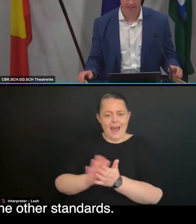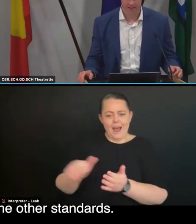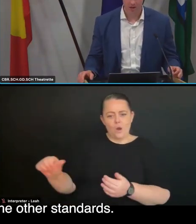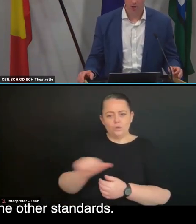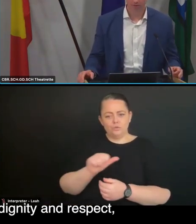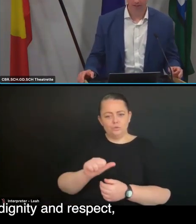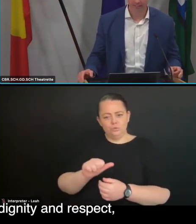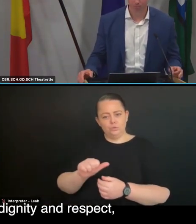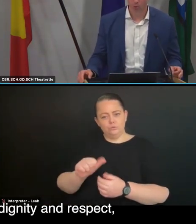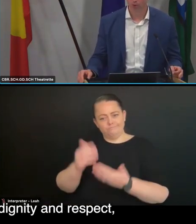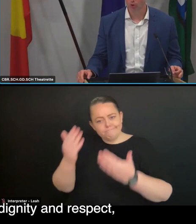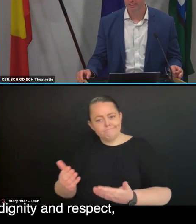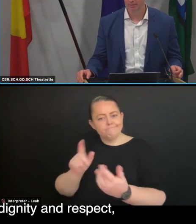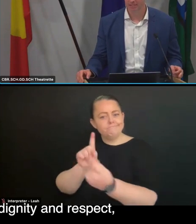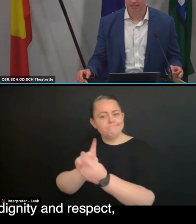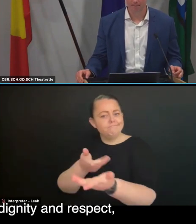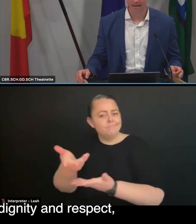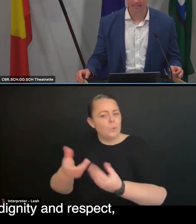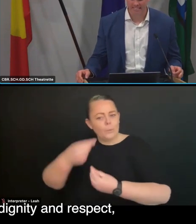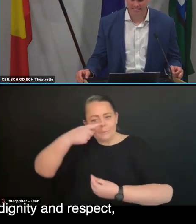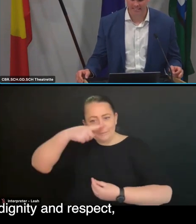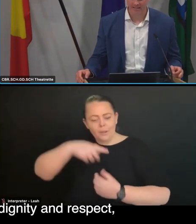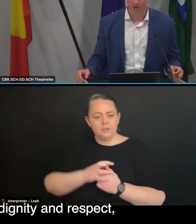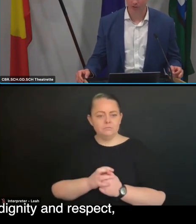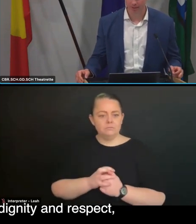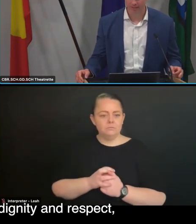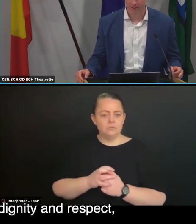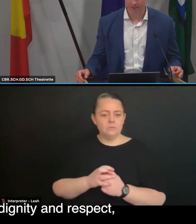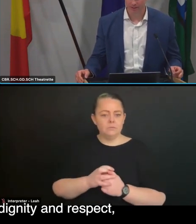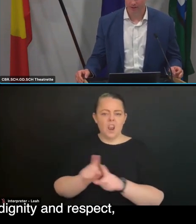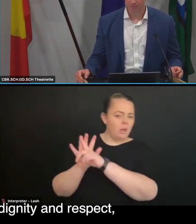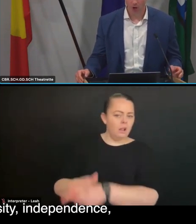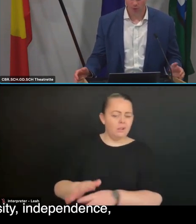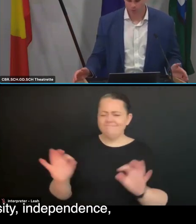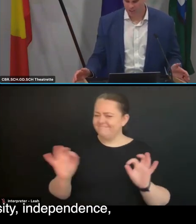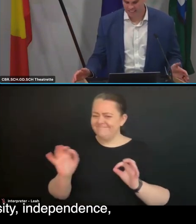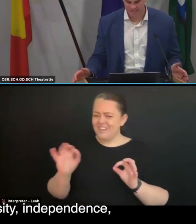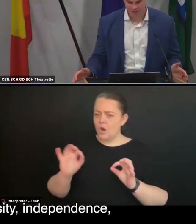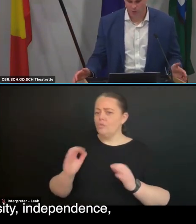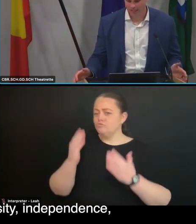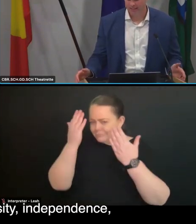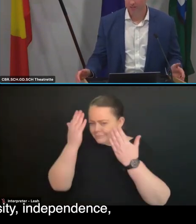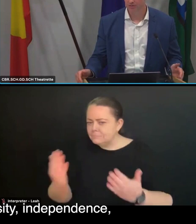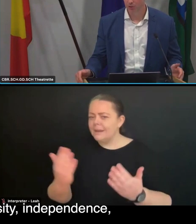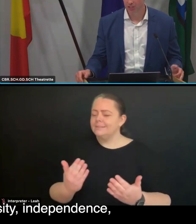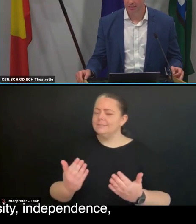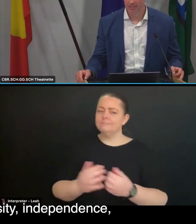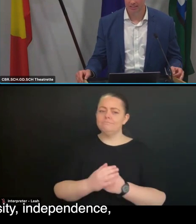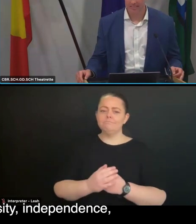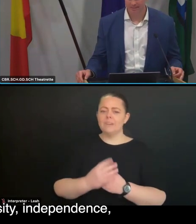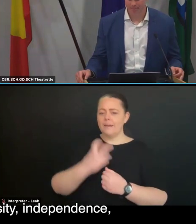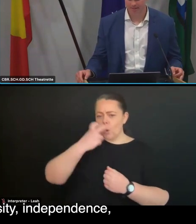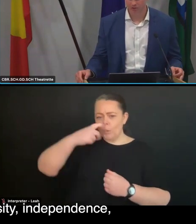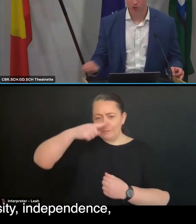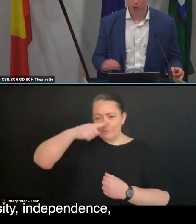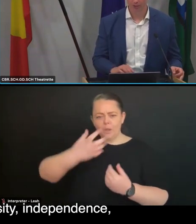standards, but it reflects important concepts about dignity and respect, older person individuality and diversity,